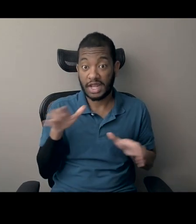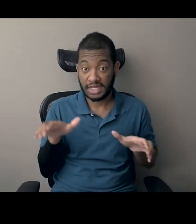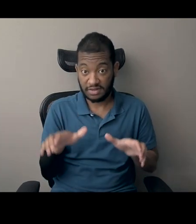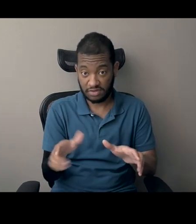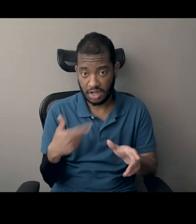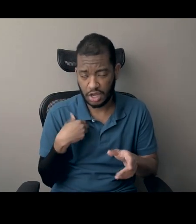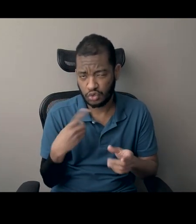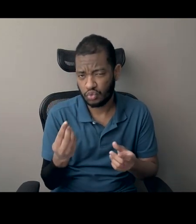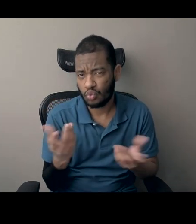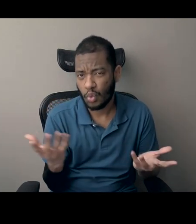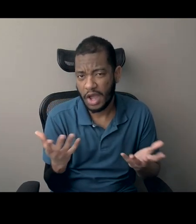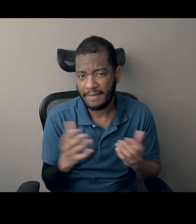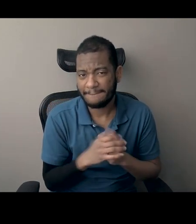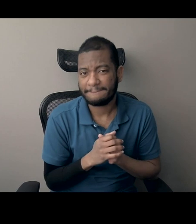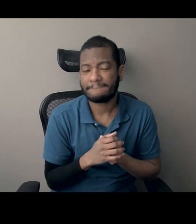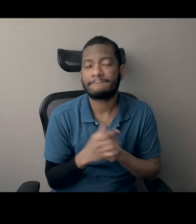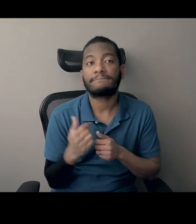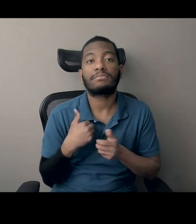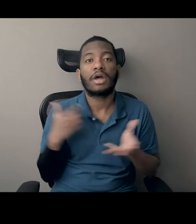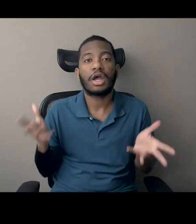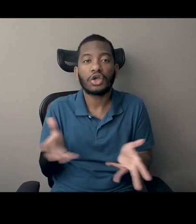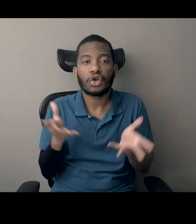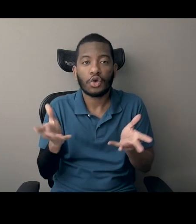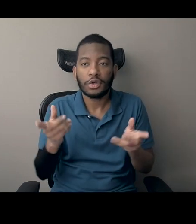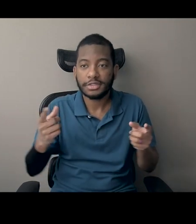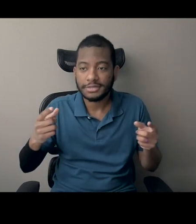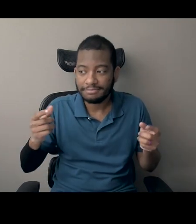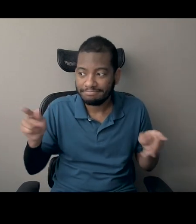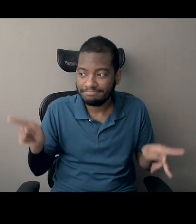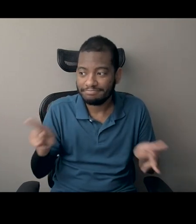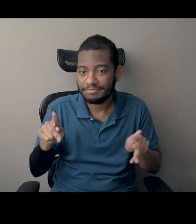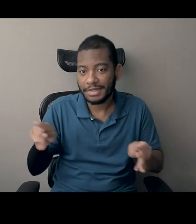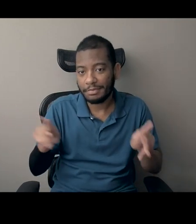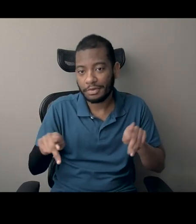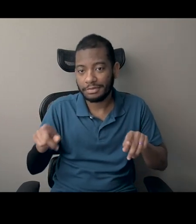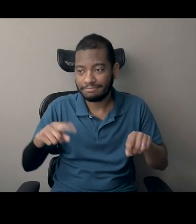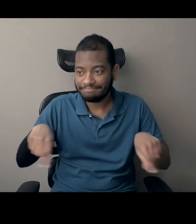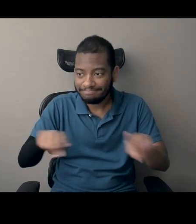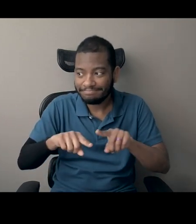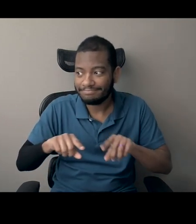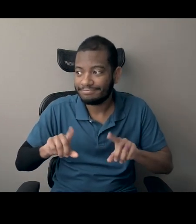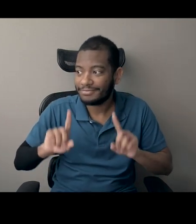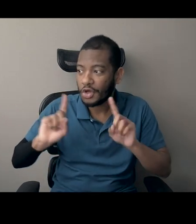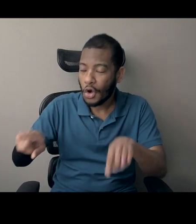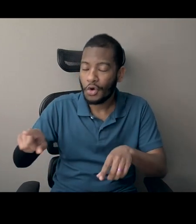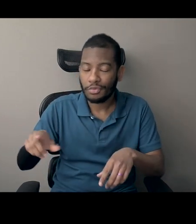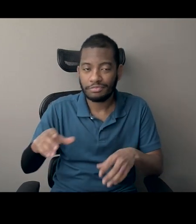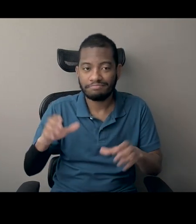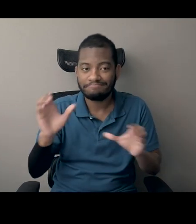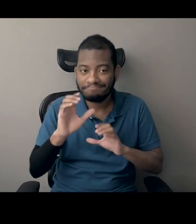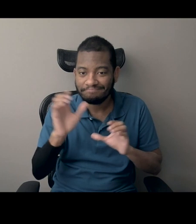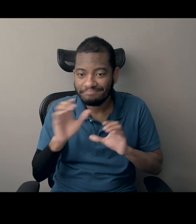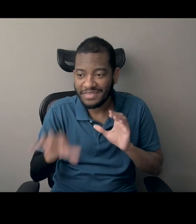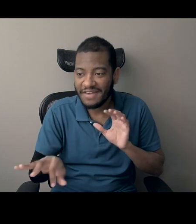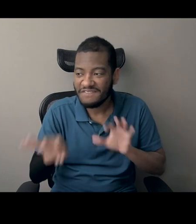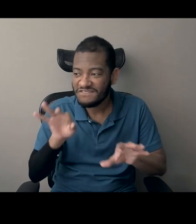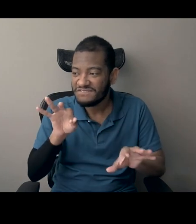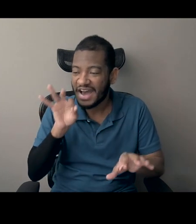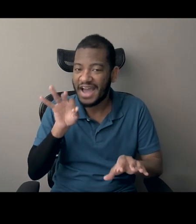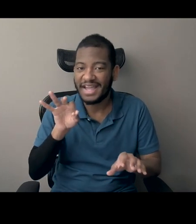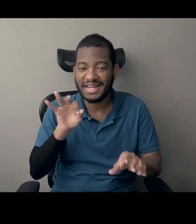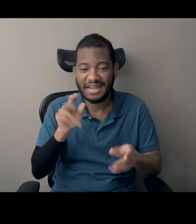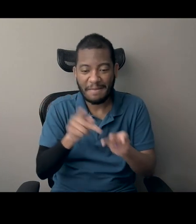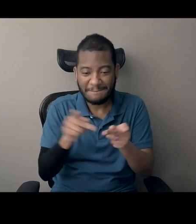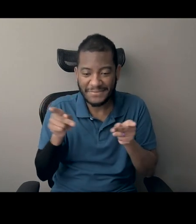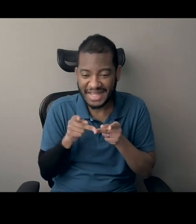is I have been encouraging people to, um, to find places around them, wherever they are in the